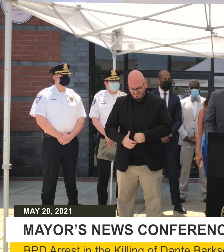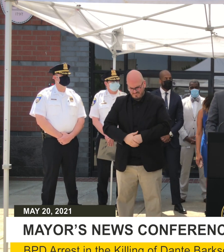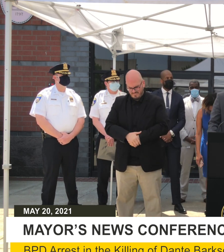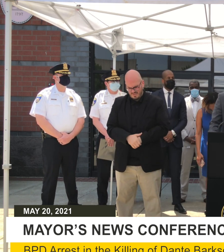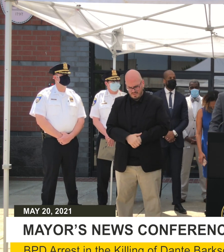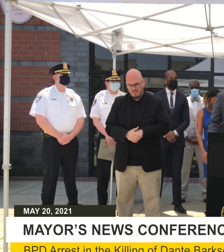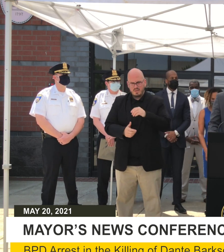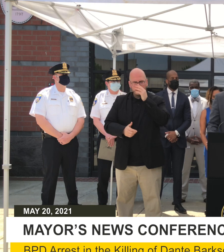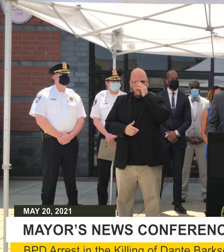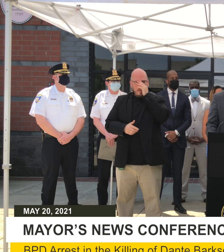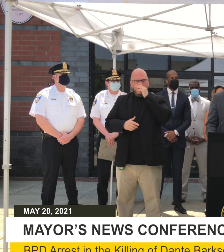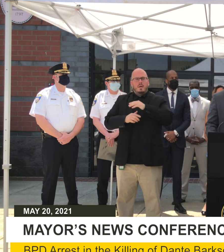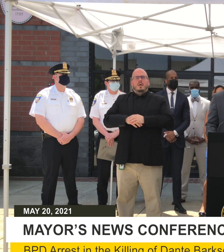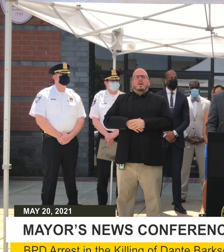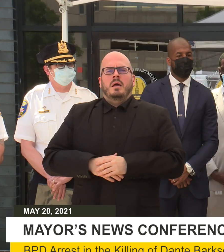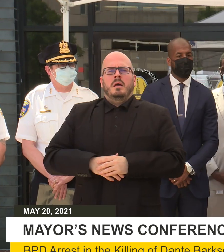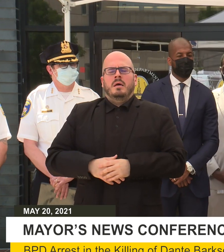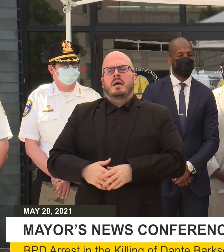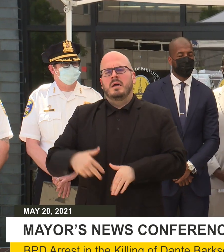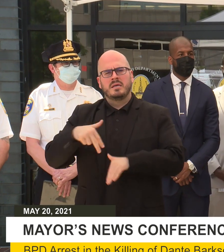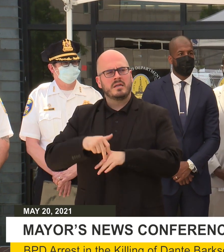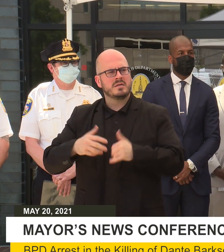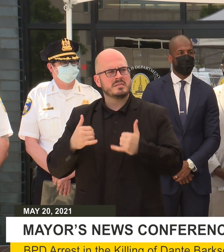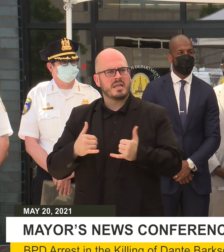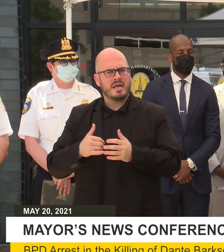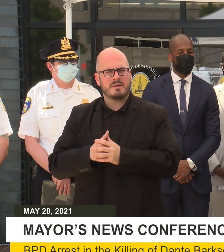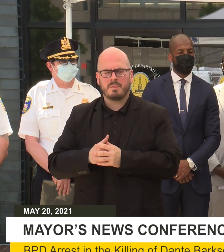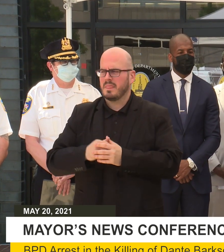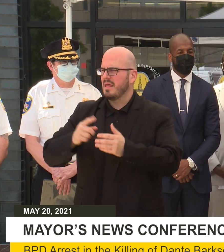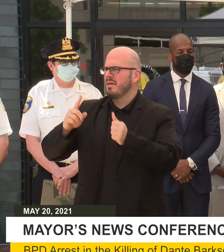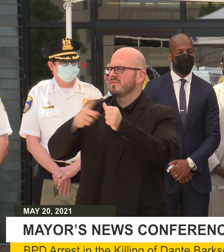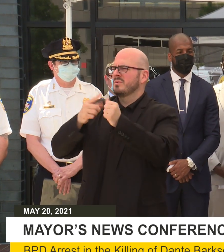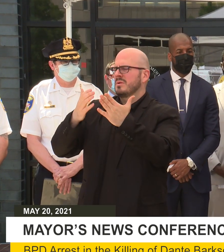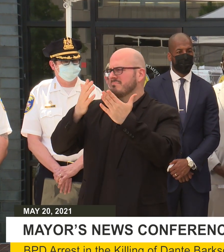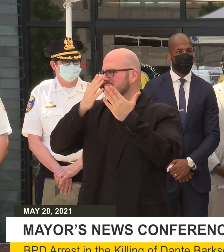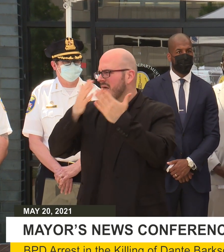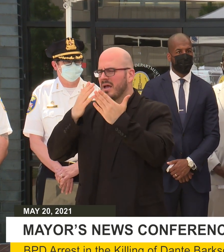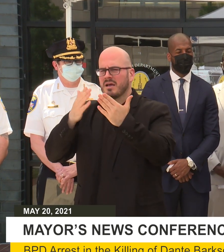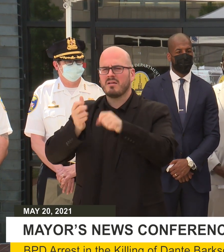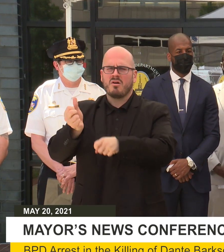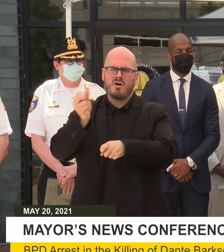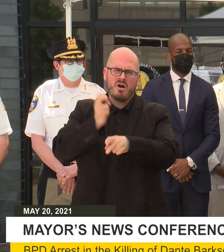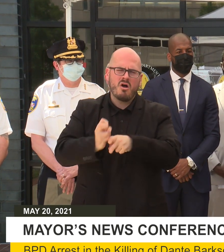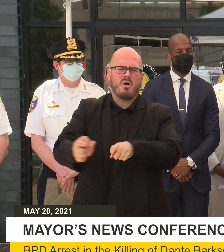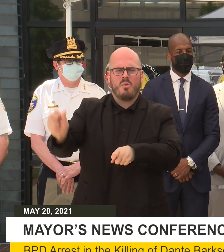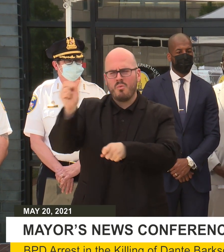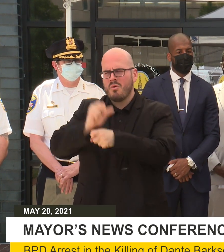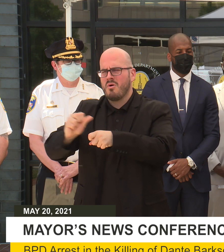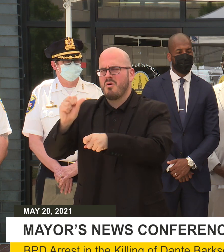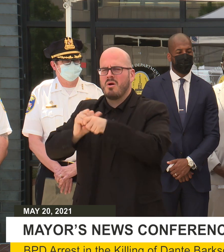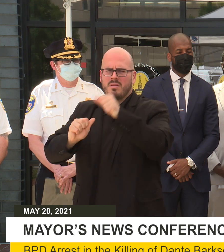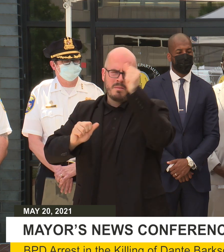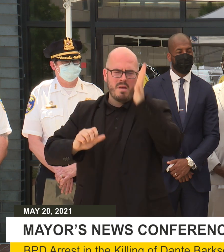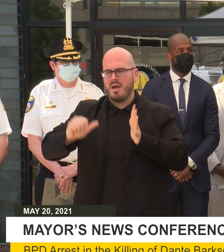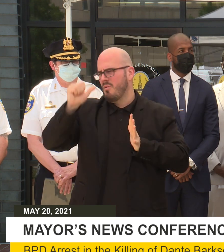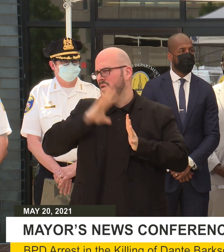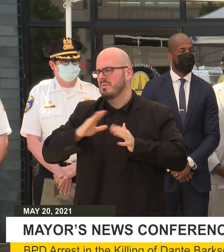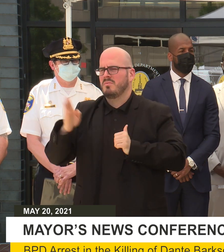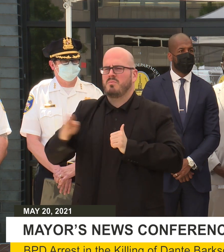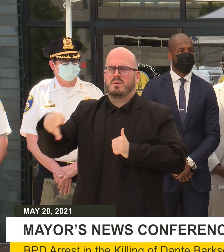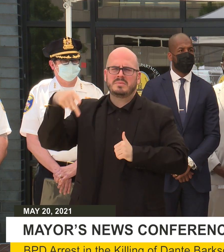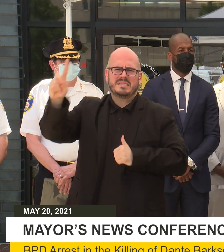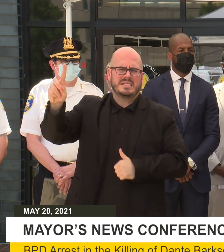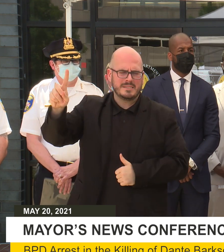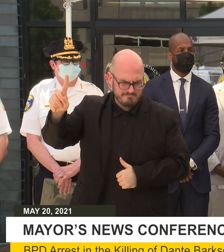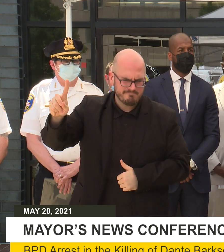I stand here today and first I would like to thank the hard work of the men and women of the Baltimore Police